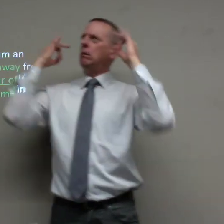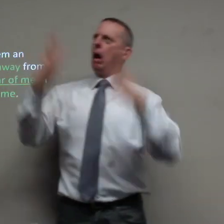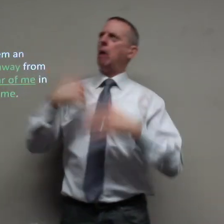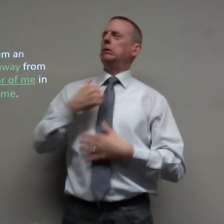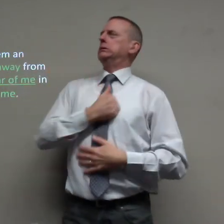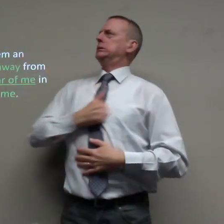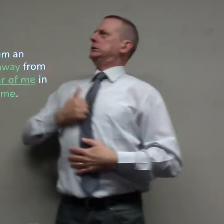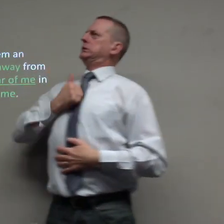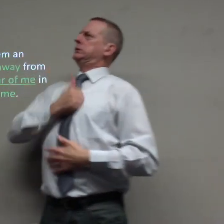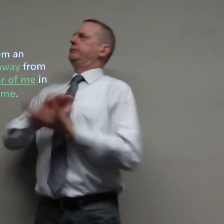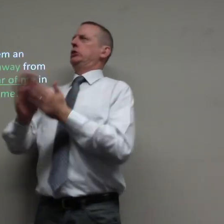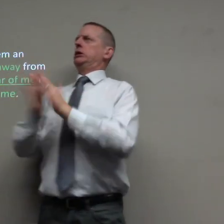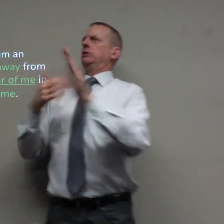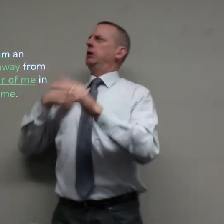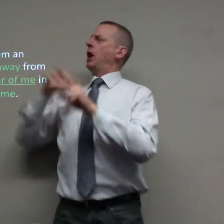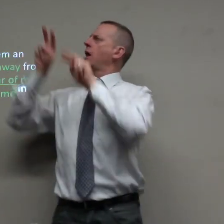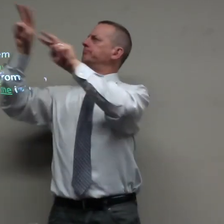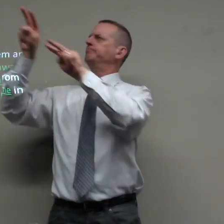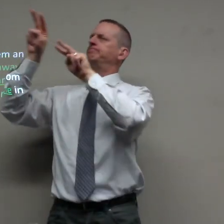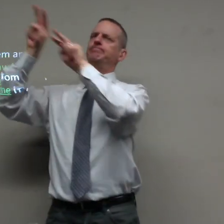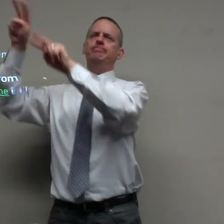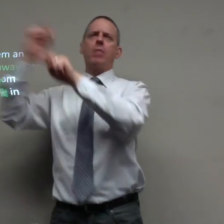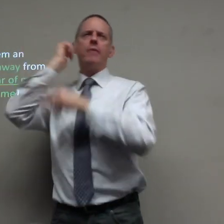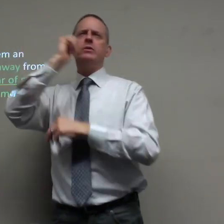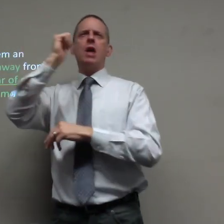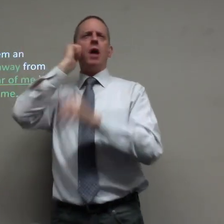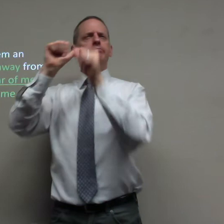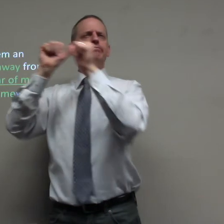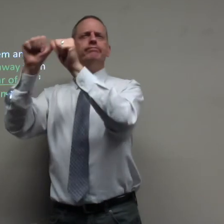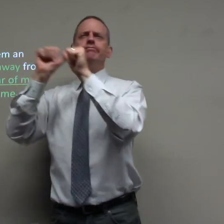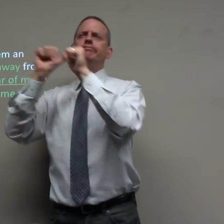apologize and beg for forgiveness. We look to him always, every day.